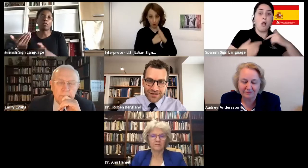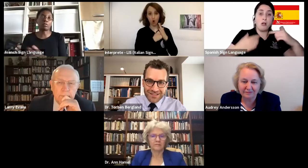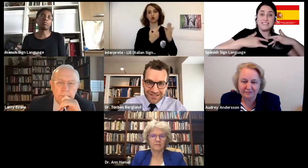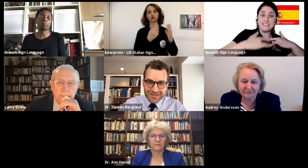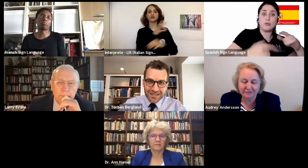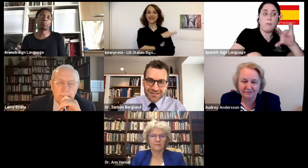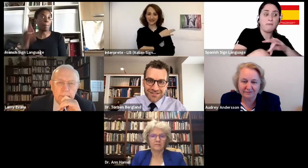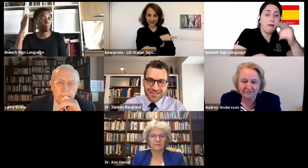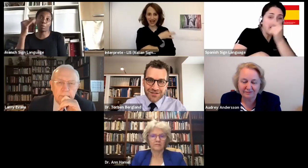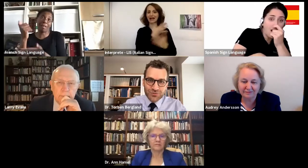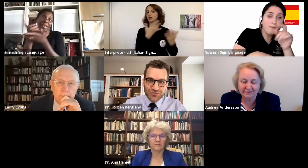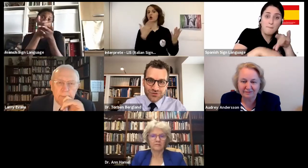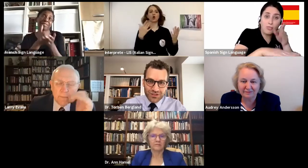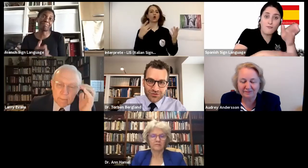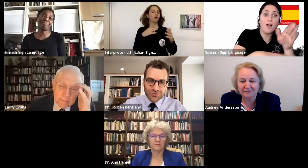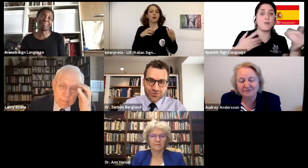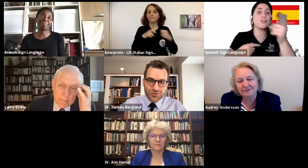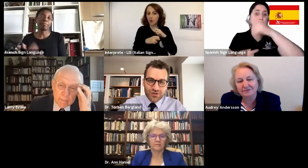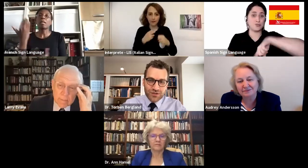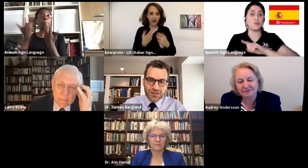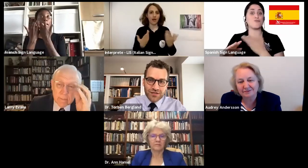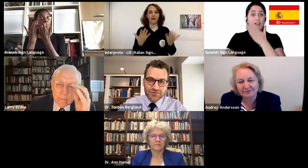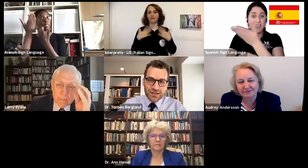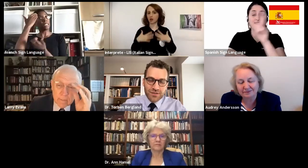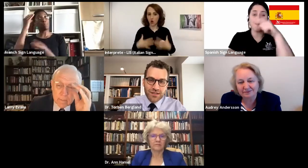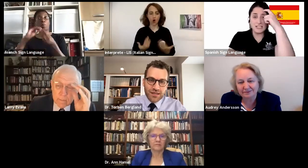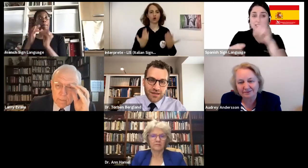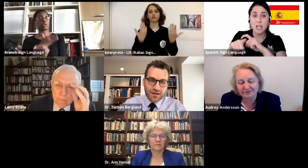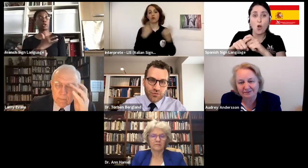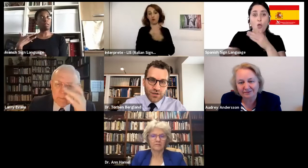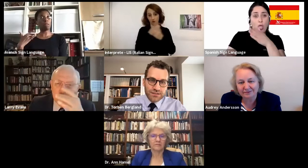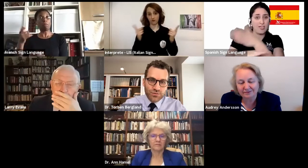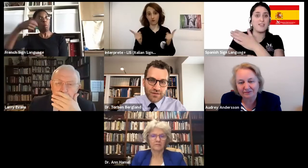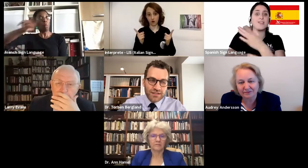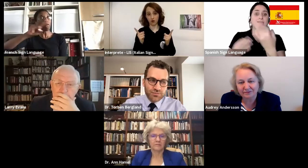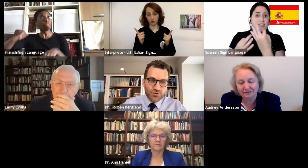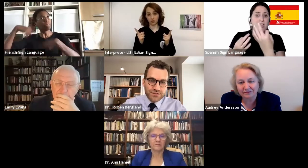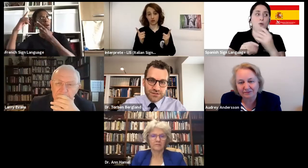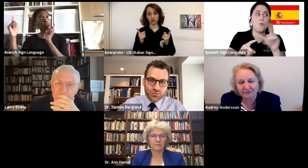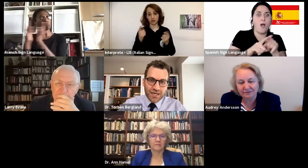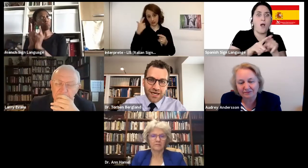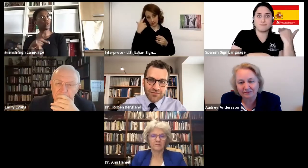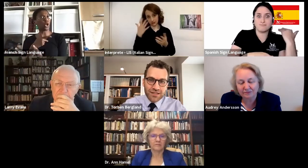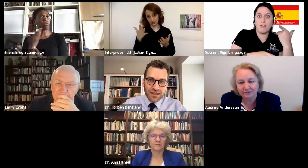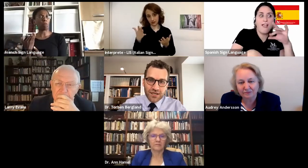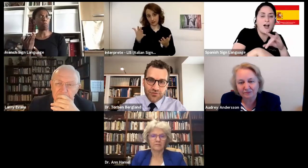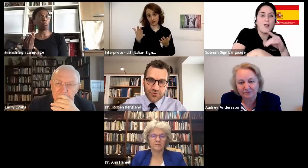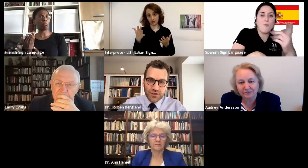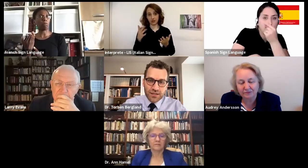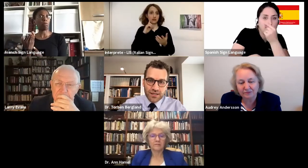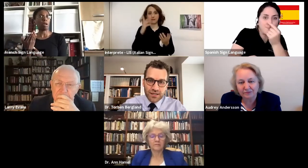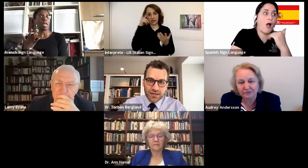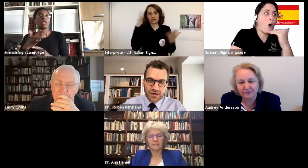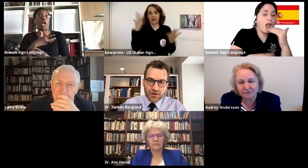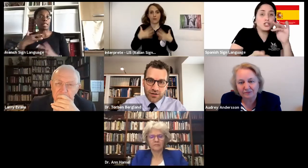already needed that. Most of us will do throughout our lifetime. And likewise, with the experiences we have in life,